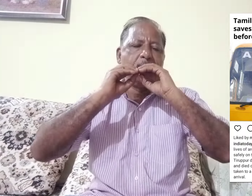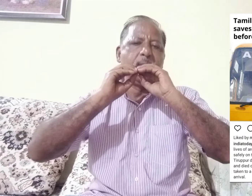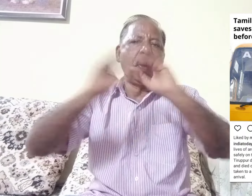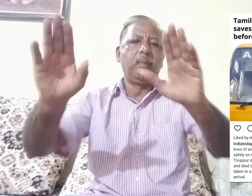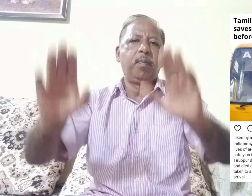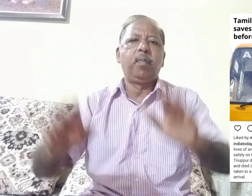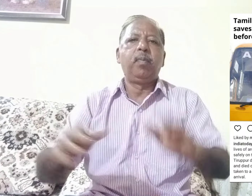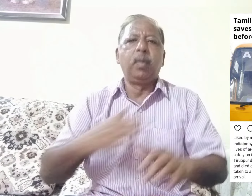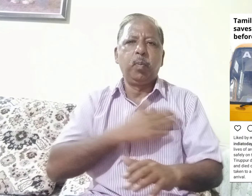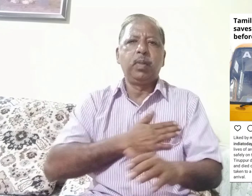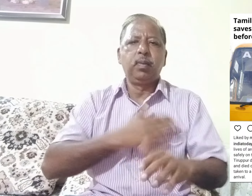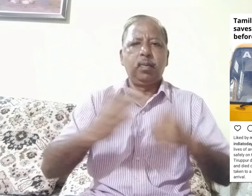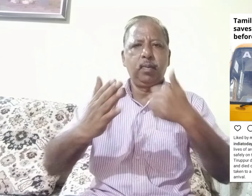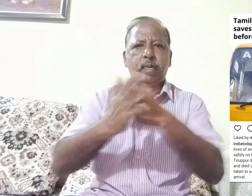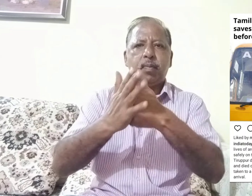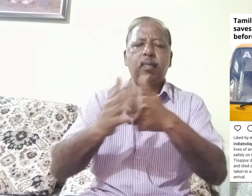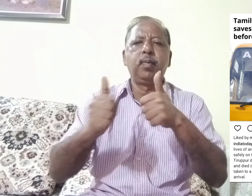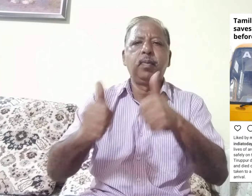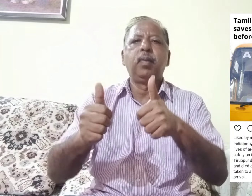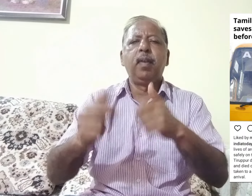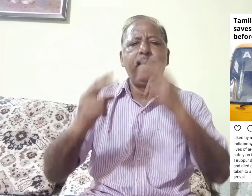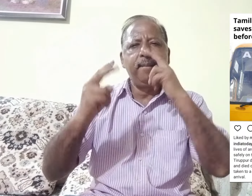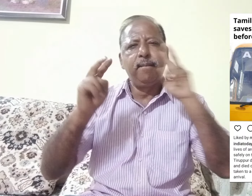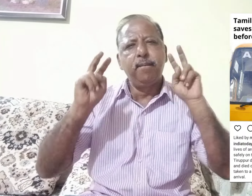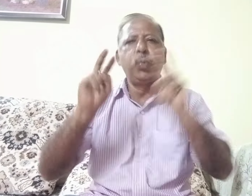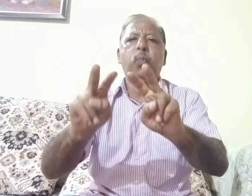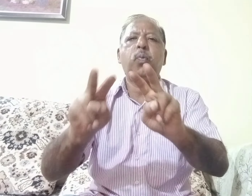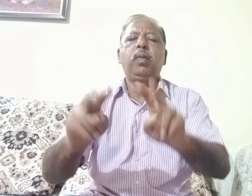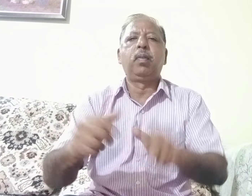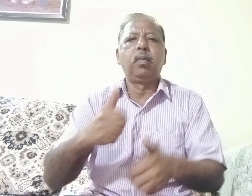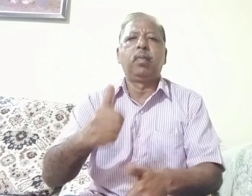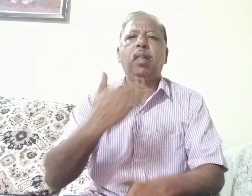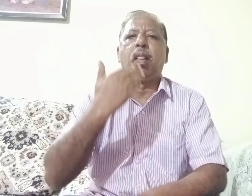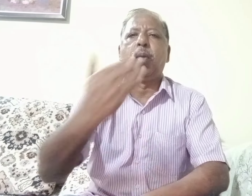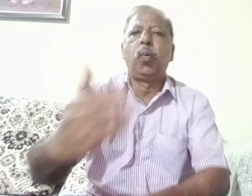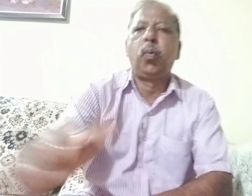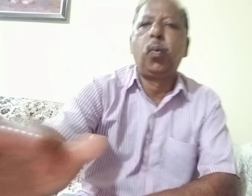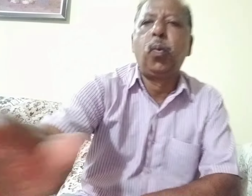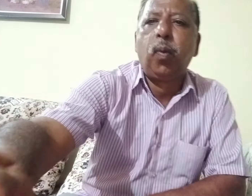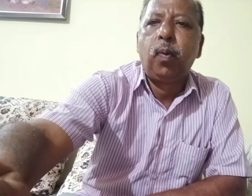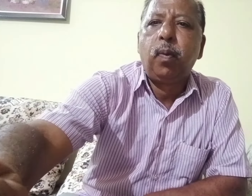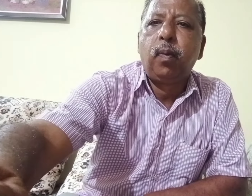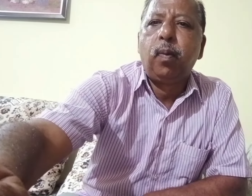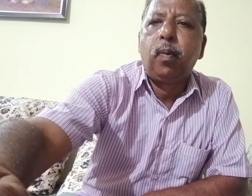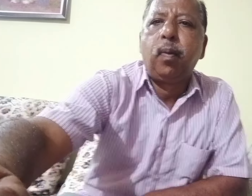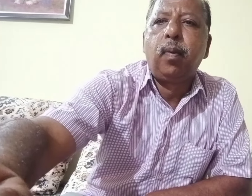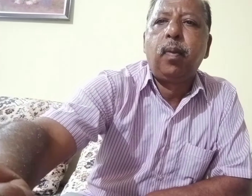So he studied in NIT, NIT Himachal Pradesh.